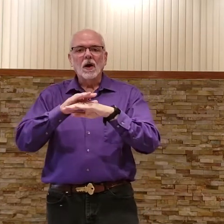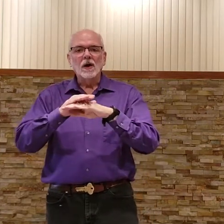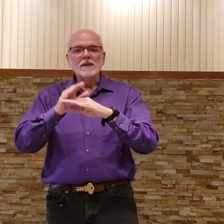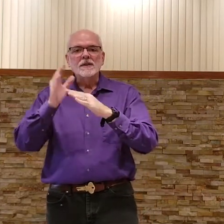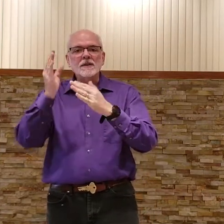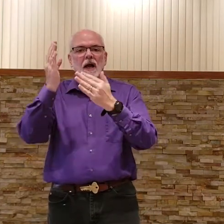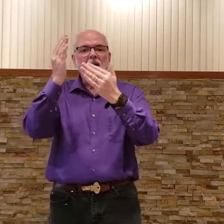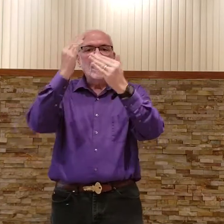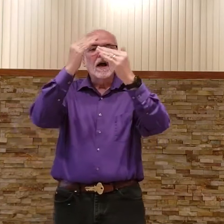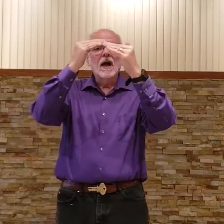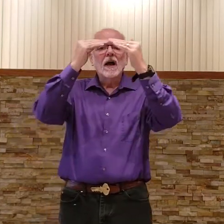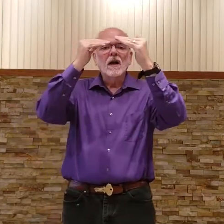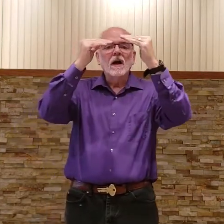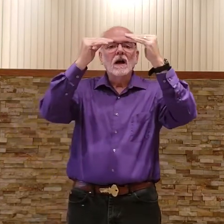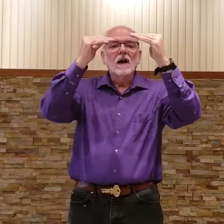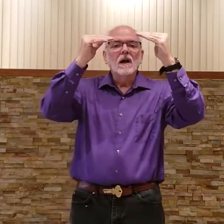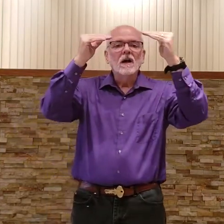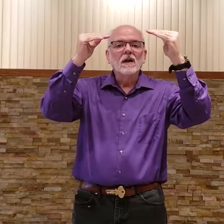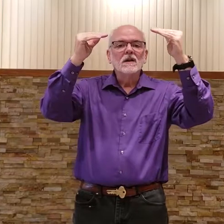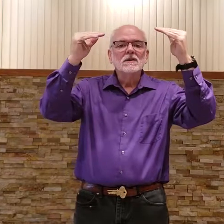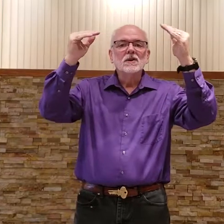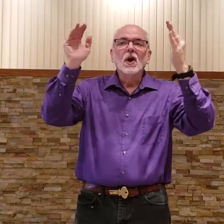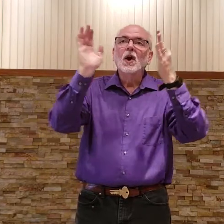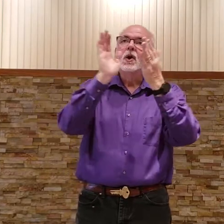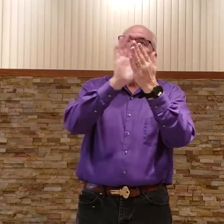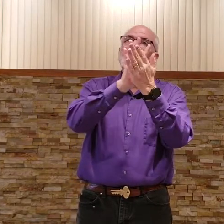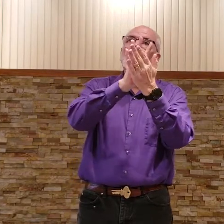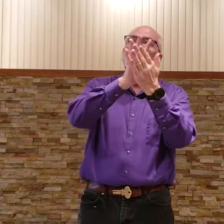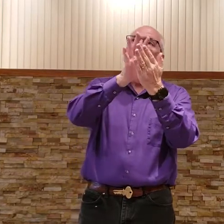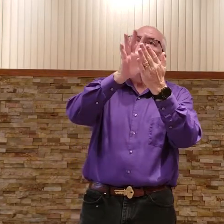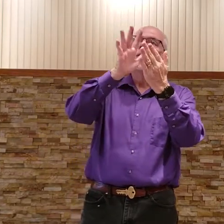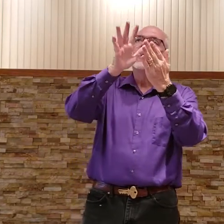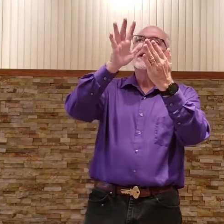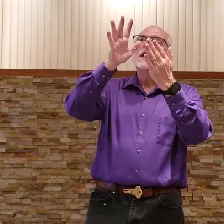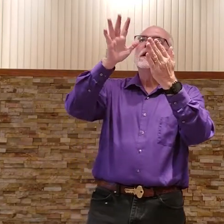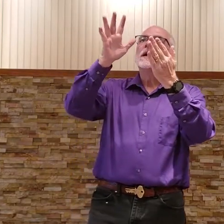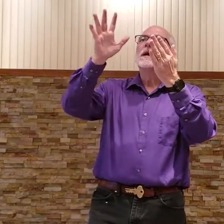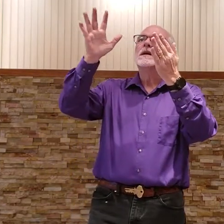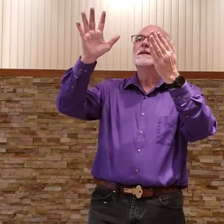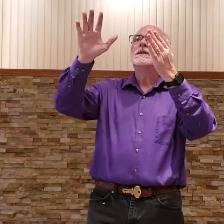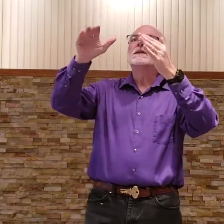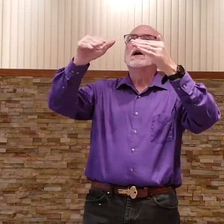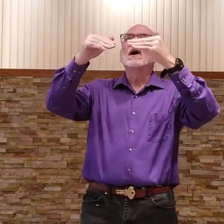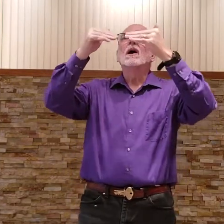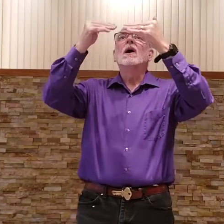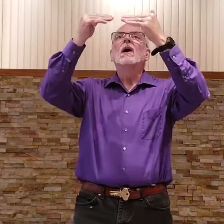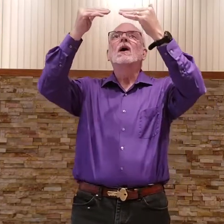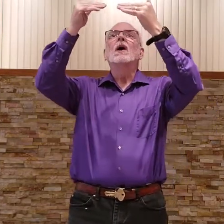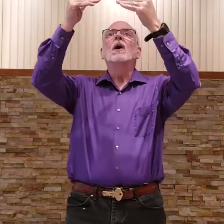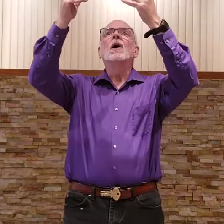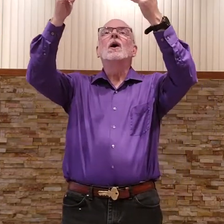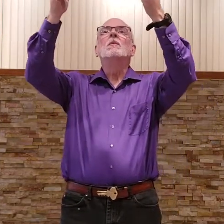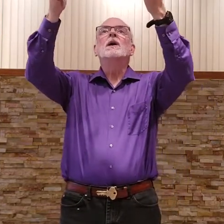On Zion's glorious summit